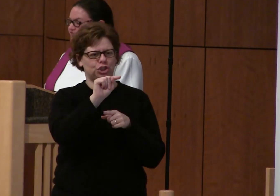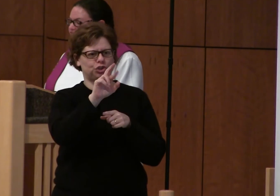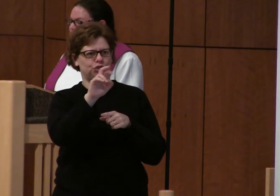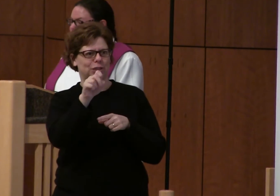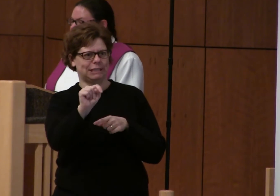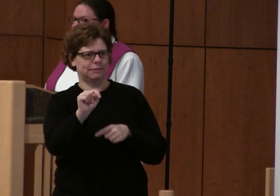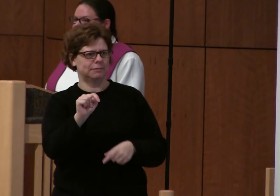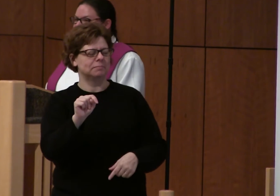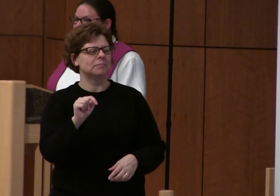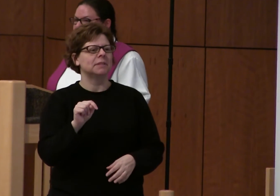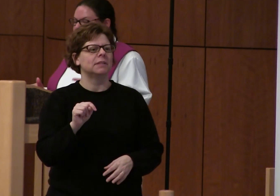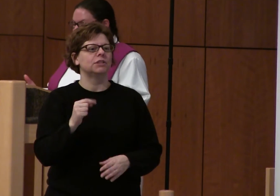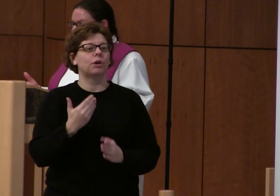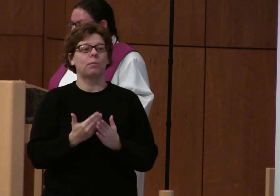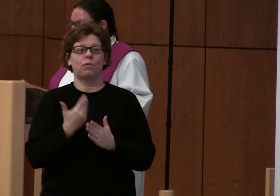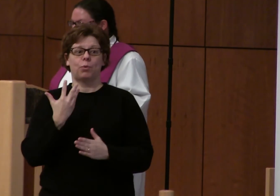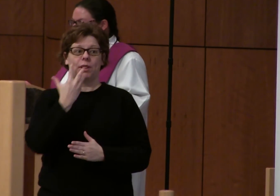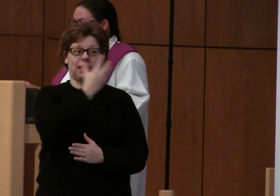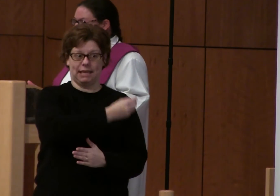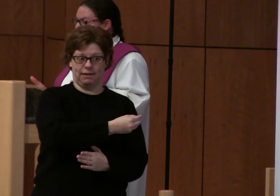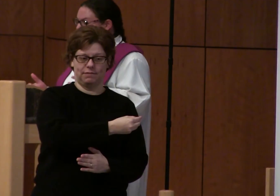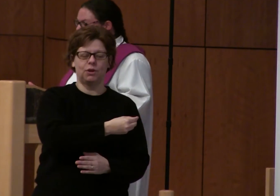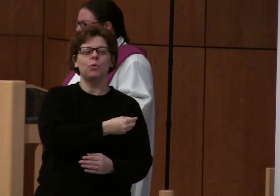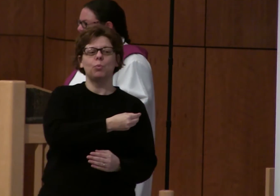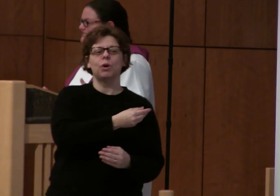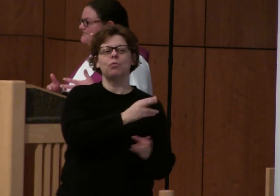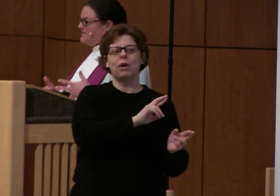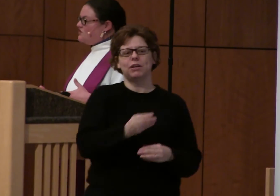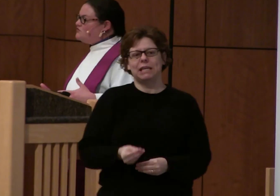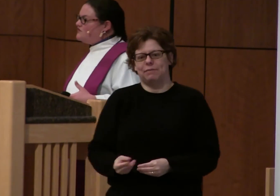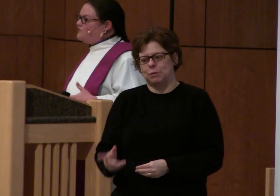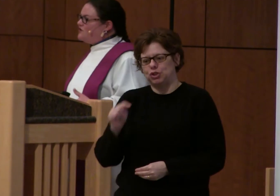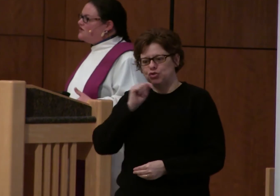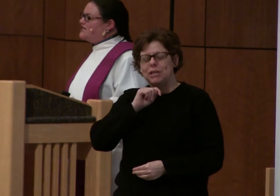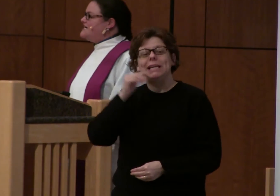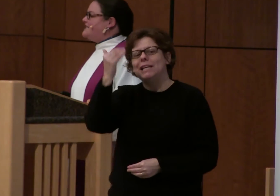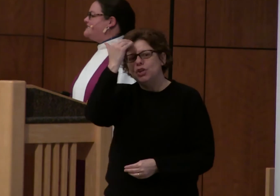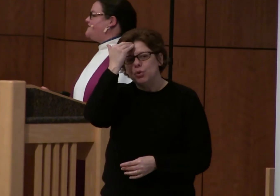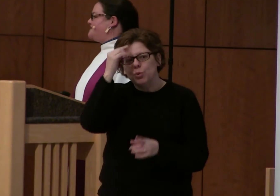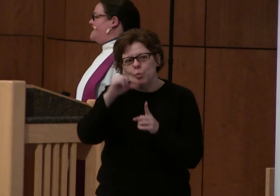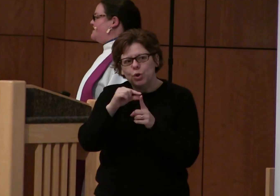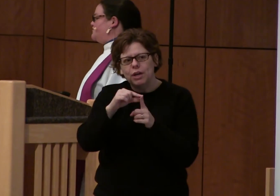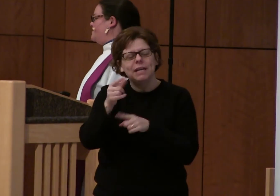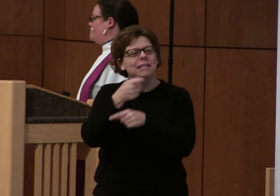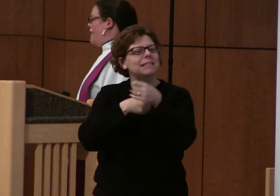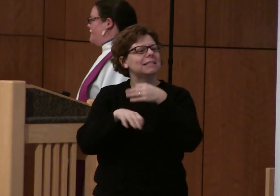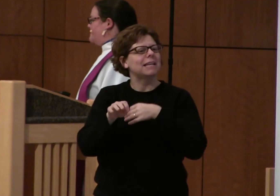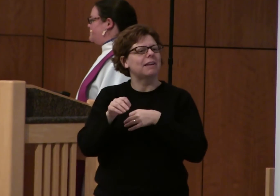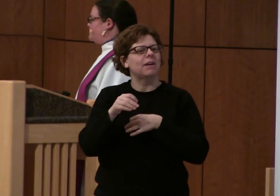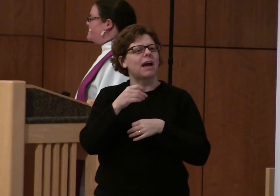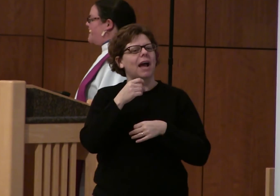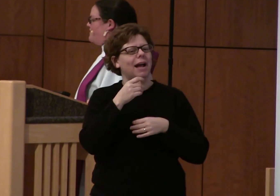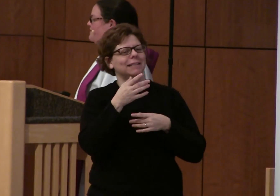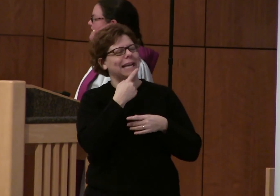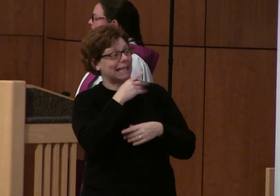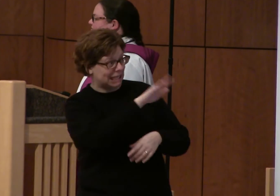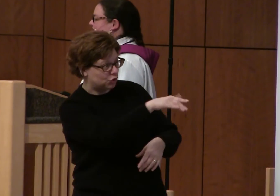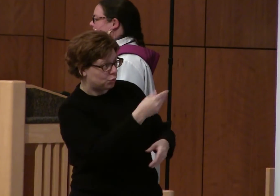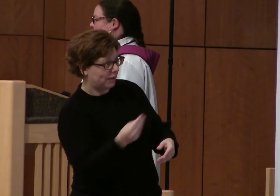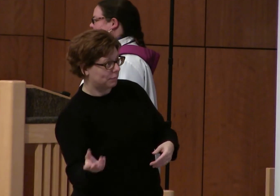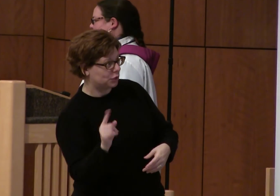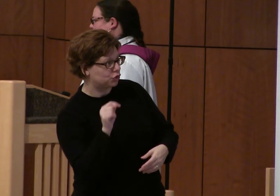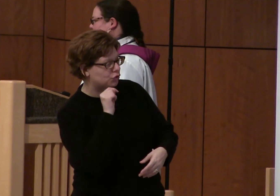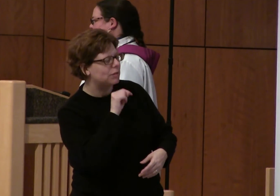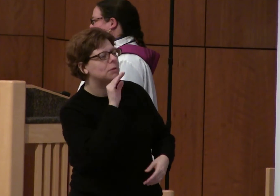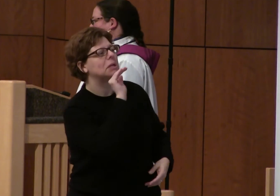So right before we would leave for the day, we would go to give him his treat. But since he knew the word, instead of saying, did you give Wiley his treat yet? We would